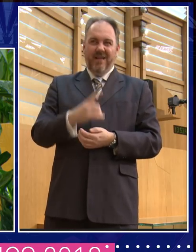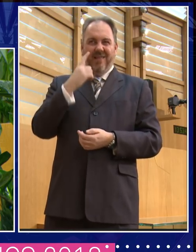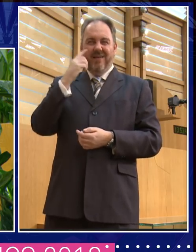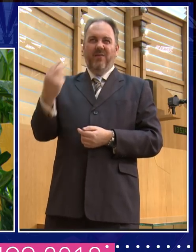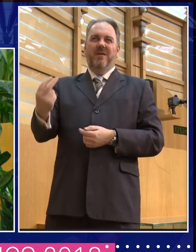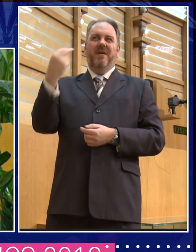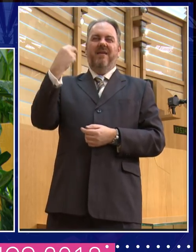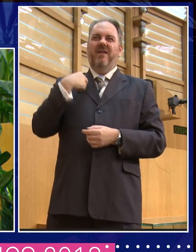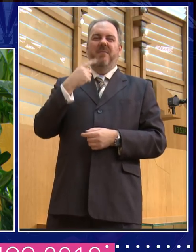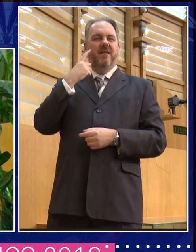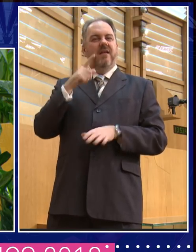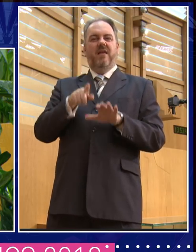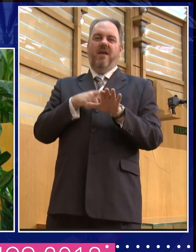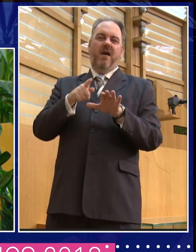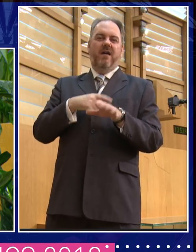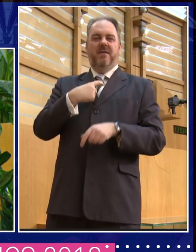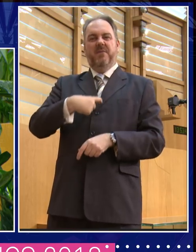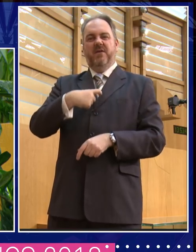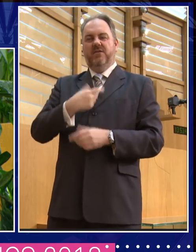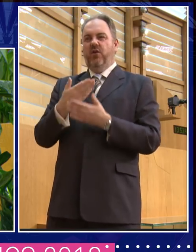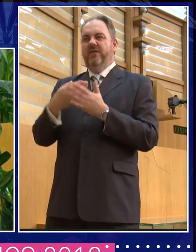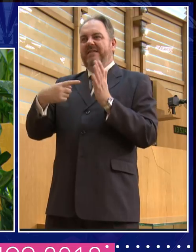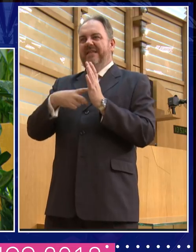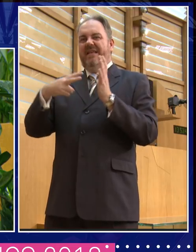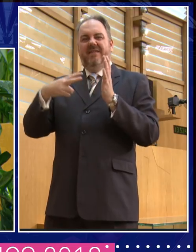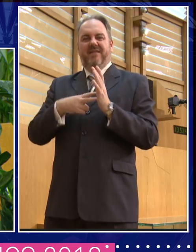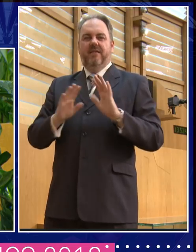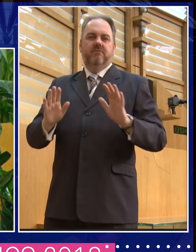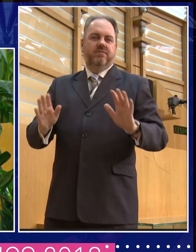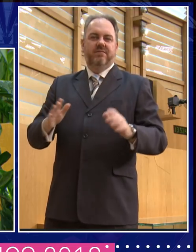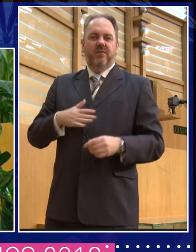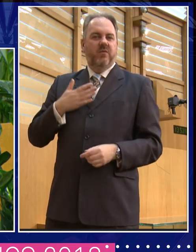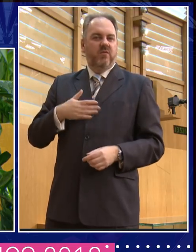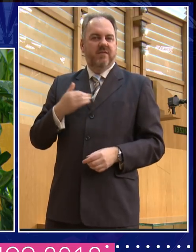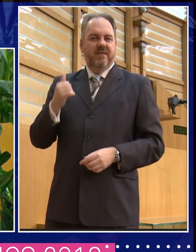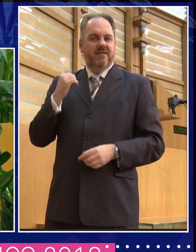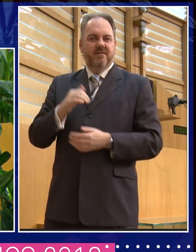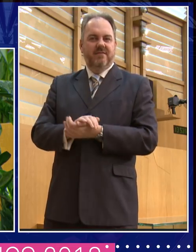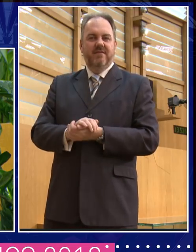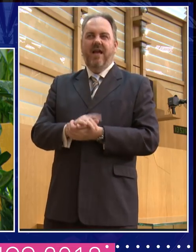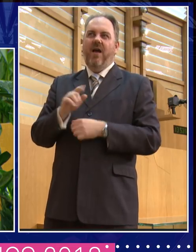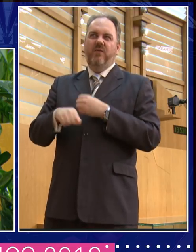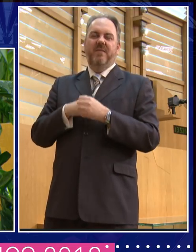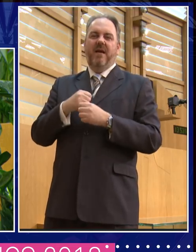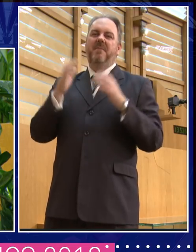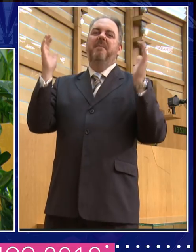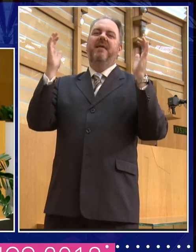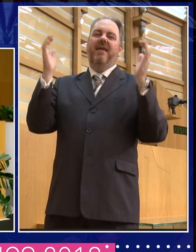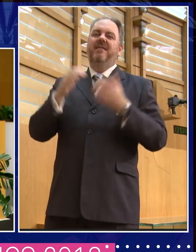to be a young person, you know, and, you know, your eyes, you know, you would have, it would have gone to your head, you know. I mean, I think of it as,